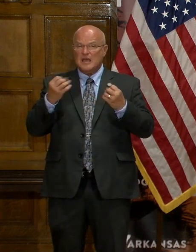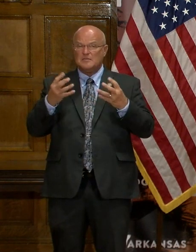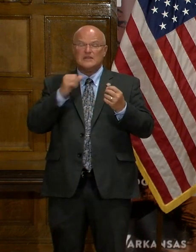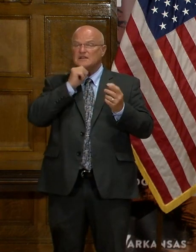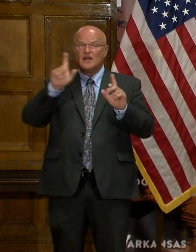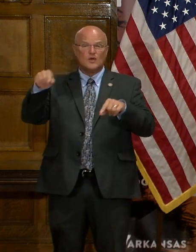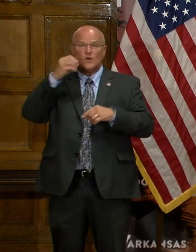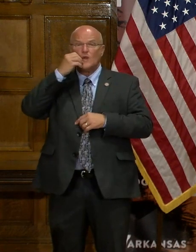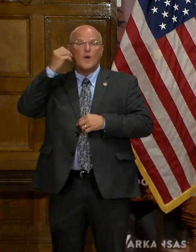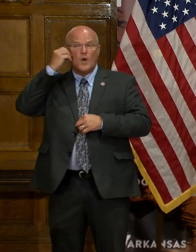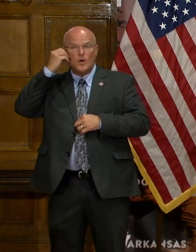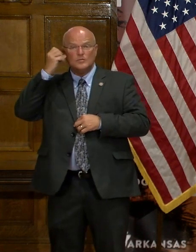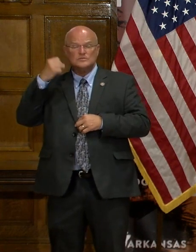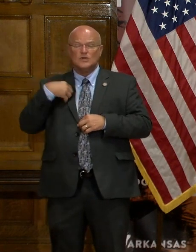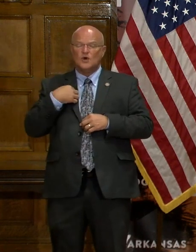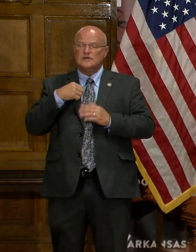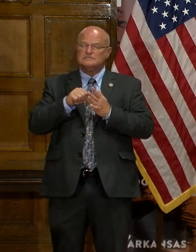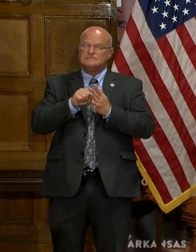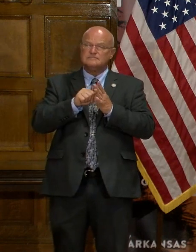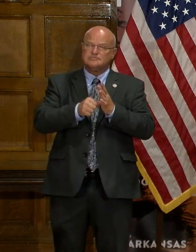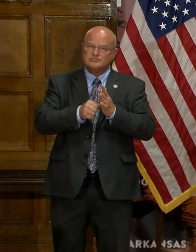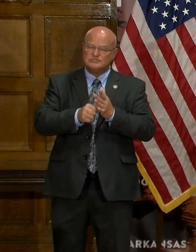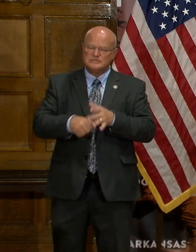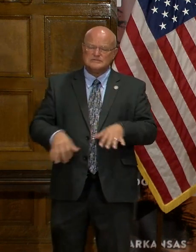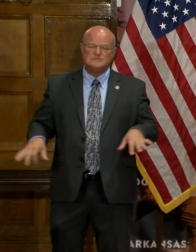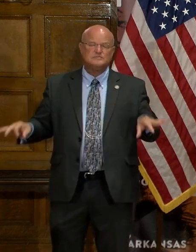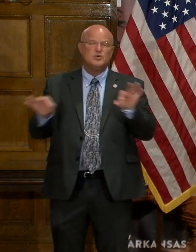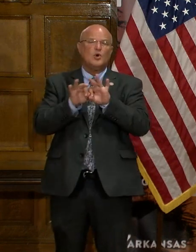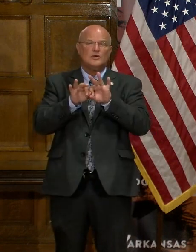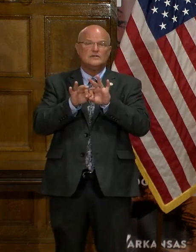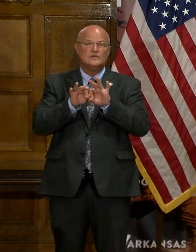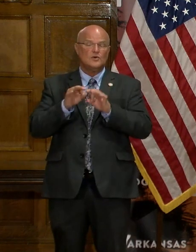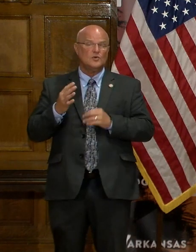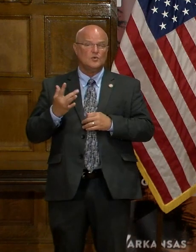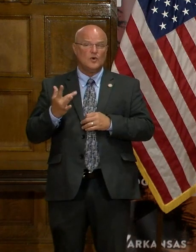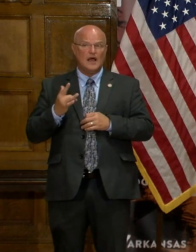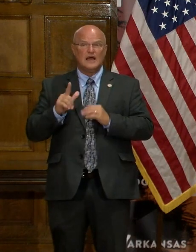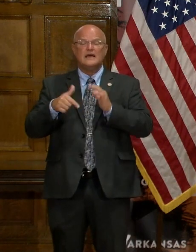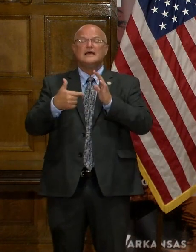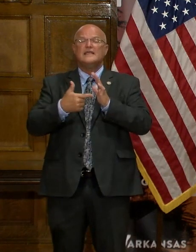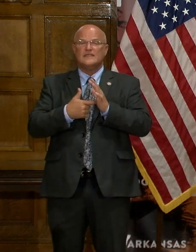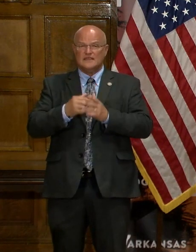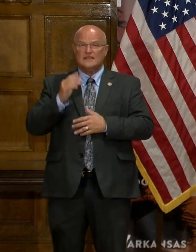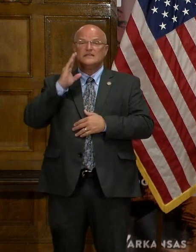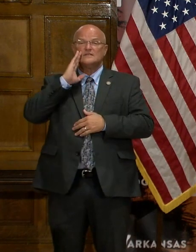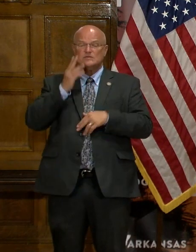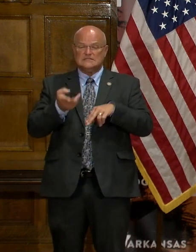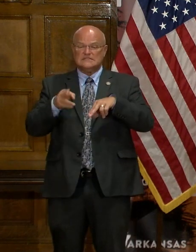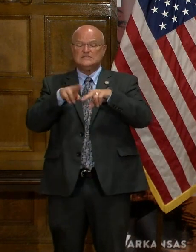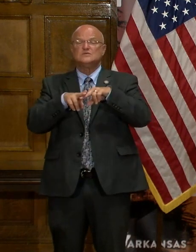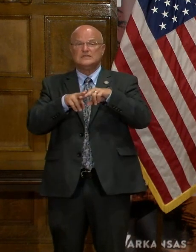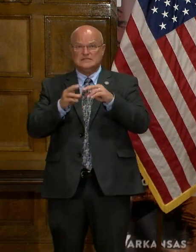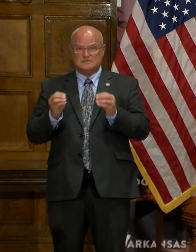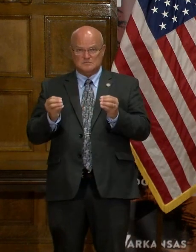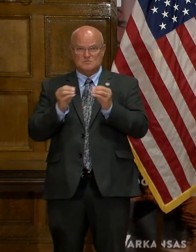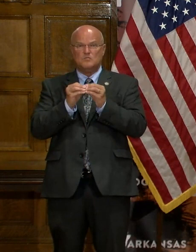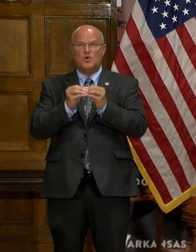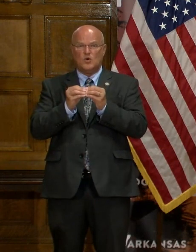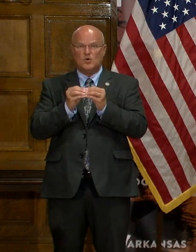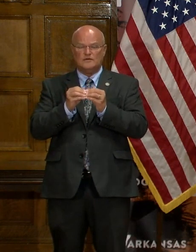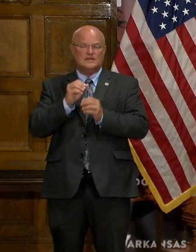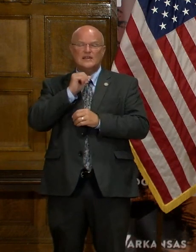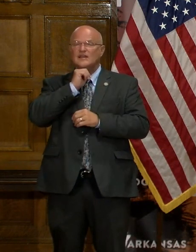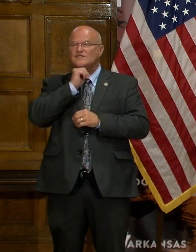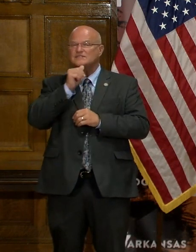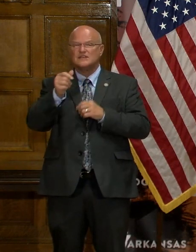not going to be going home. So I cannot stress enough the importance of this, because this will increase significantly more if it's